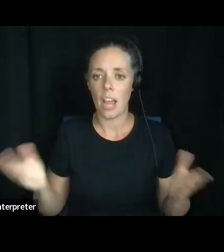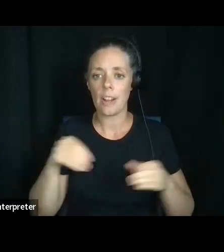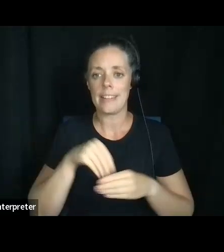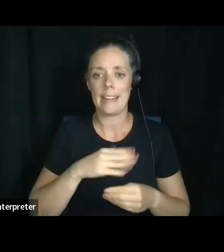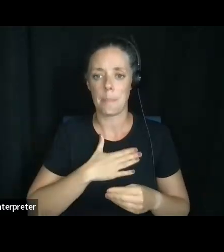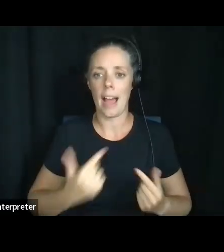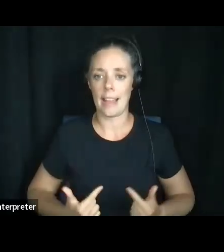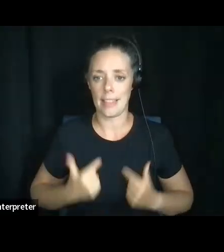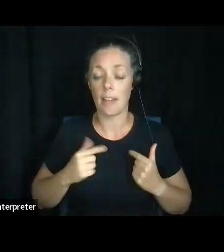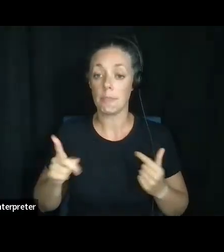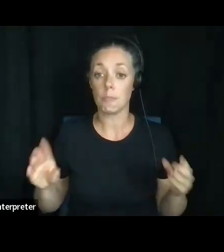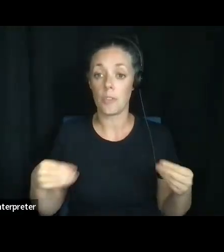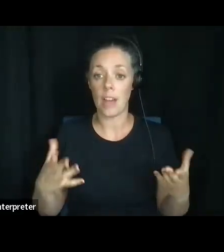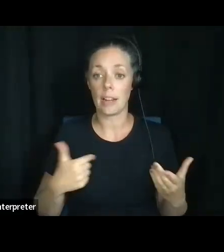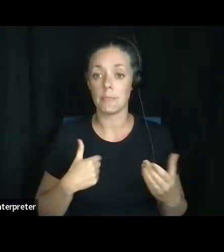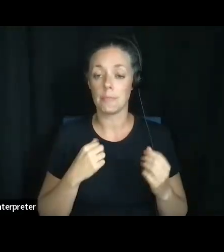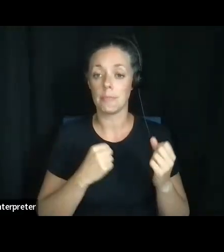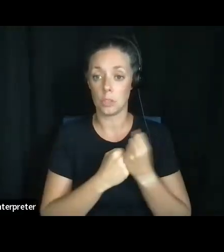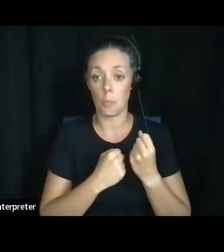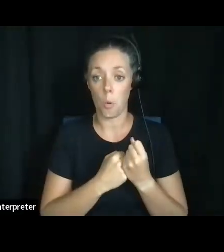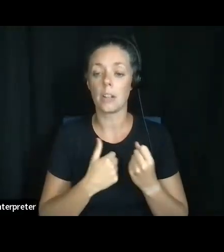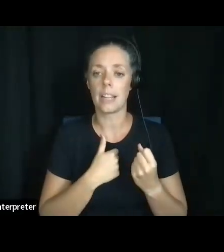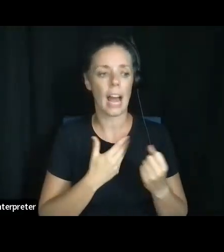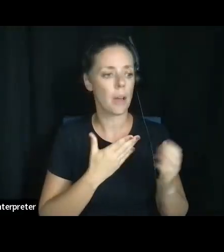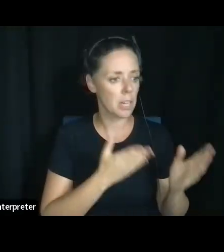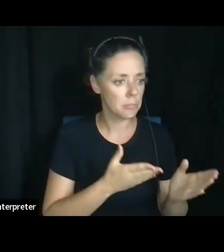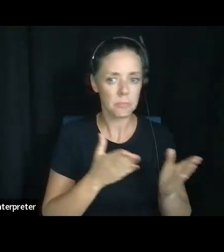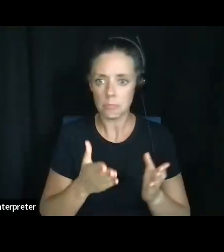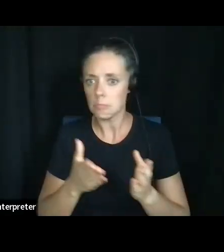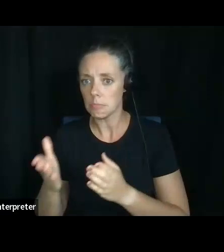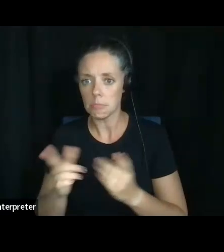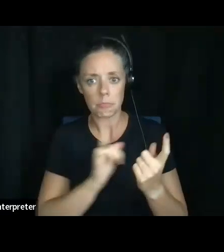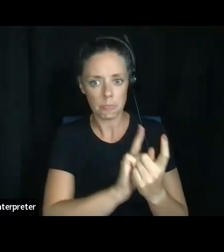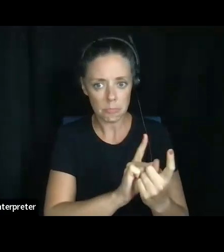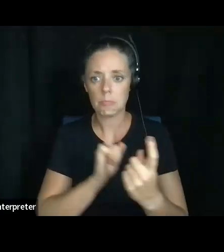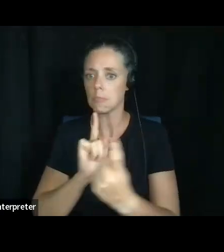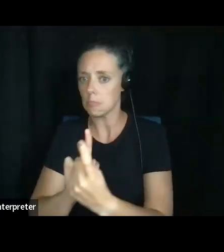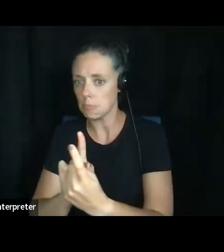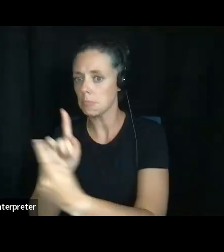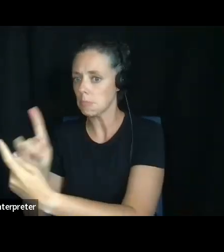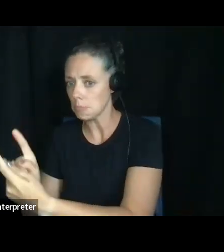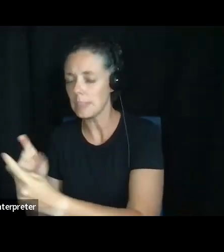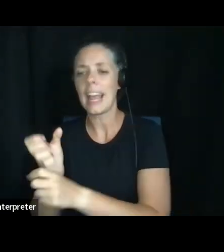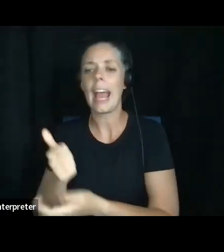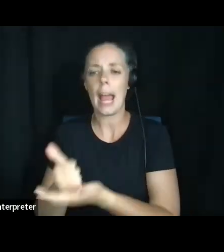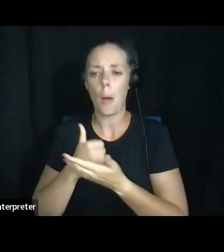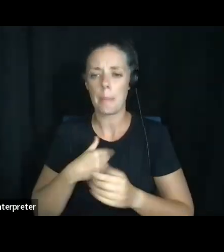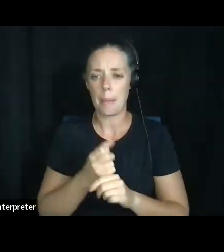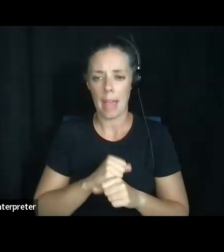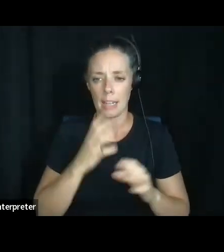um, who provides me support. And I turn to them to help me make these major decisions. Ultimately it's my decision.